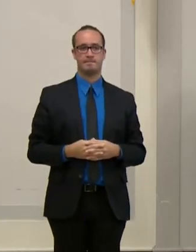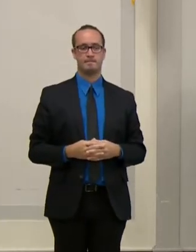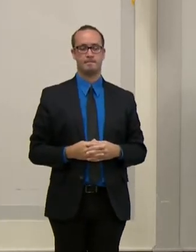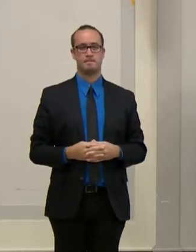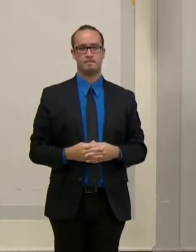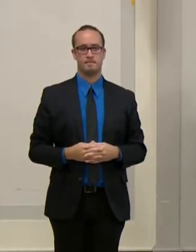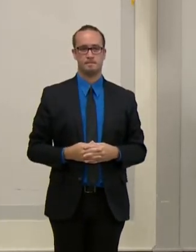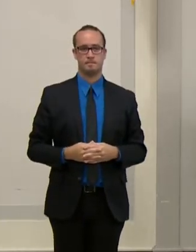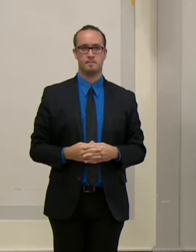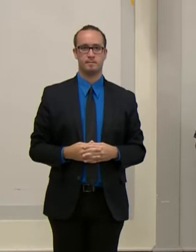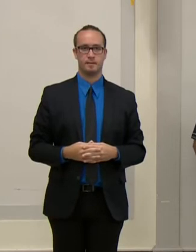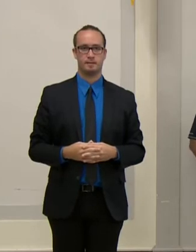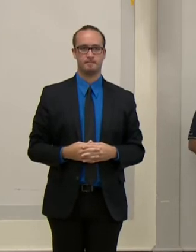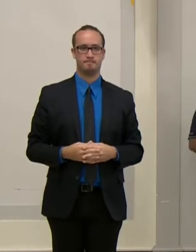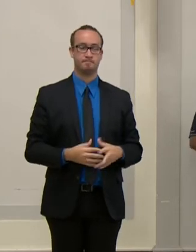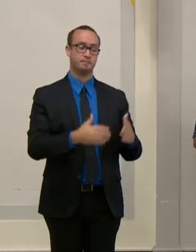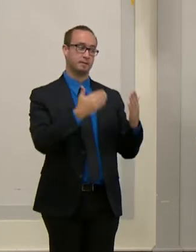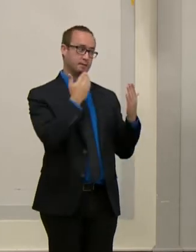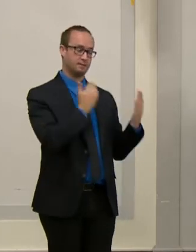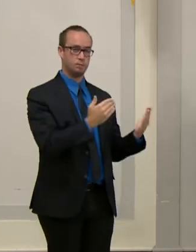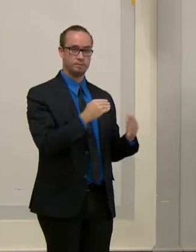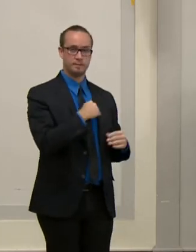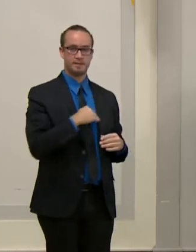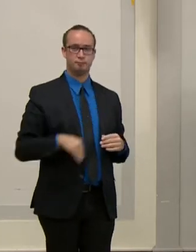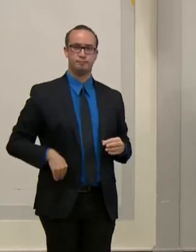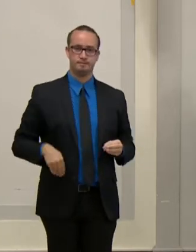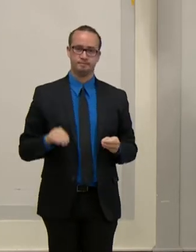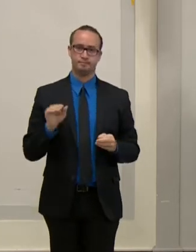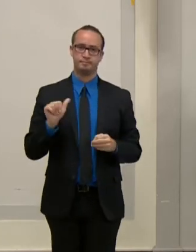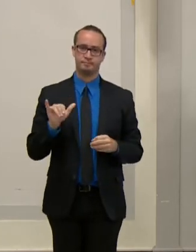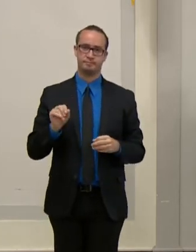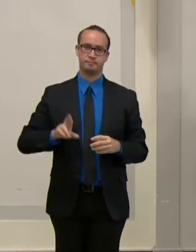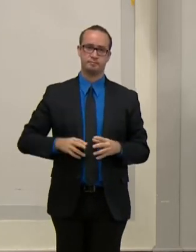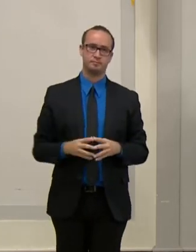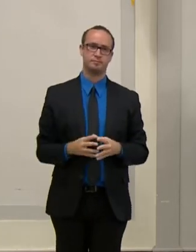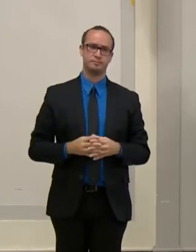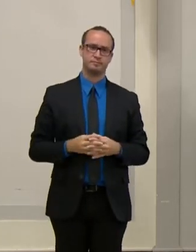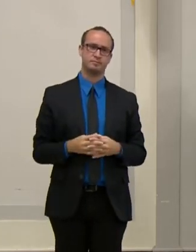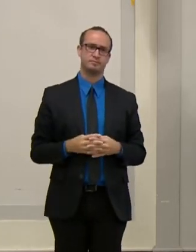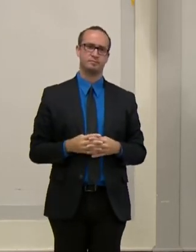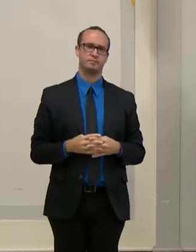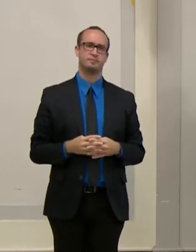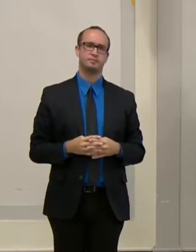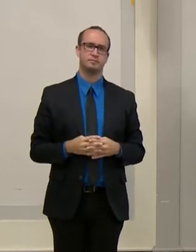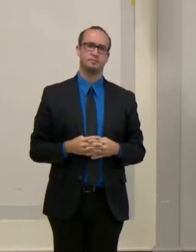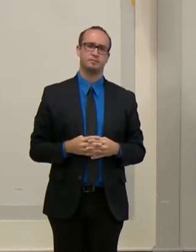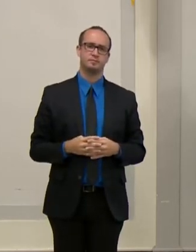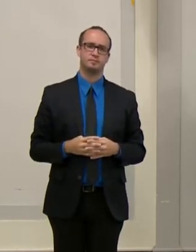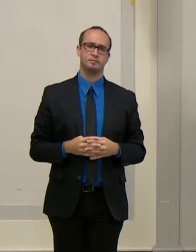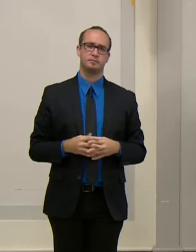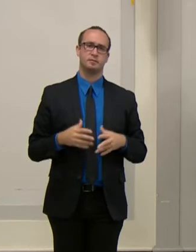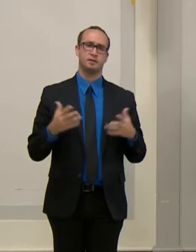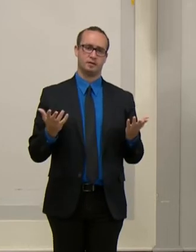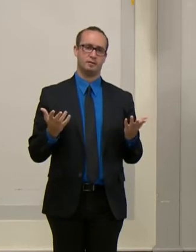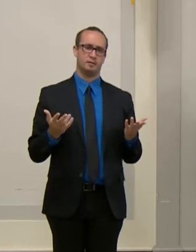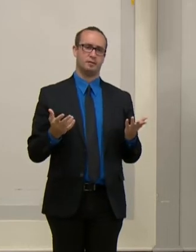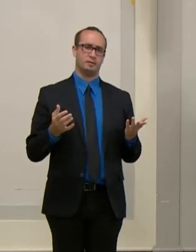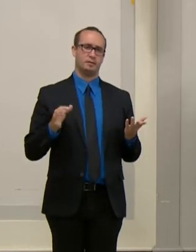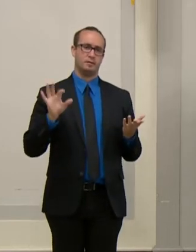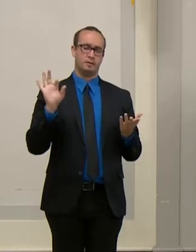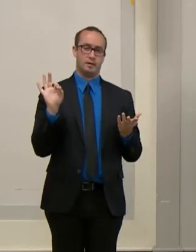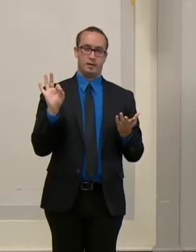Thank you, Mr. Mayor. Okay, so at approximately 0942 hours on